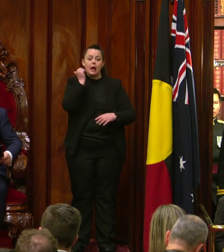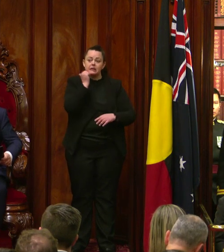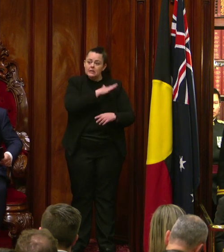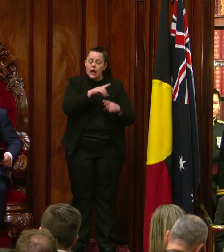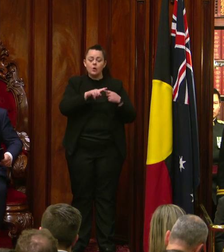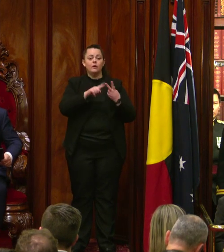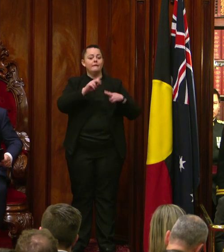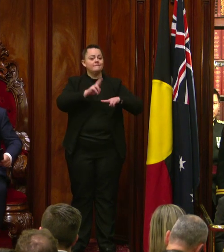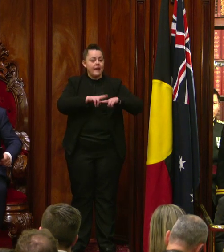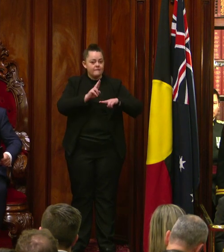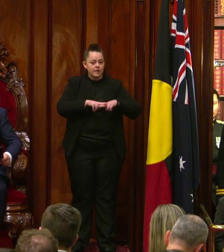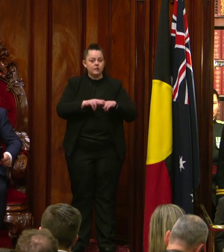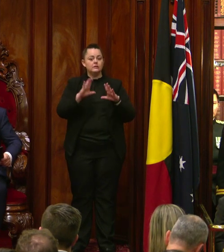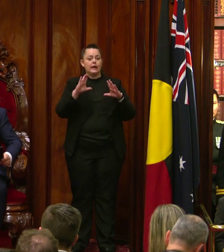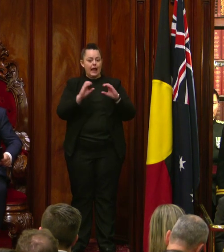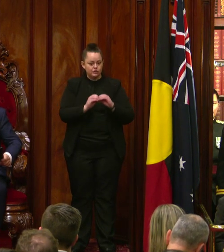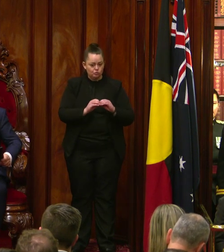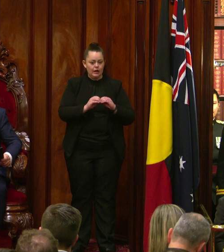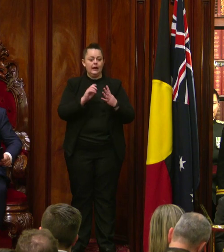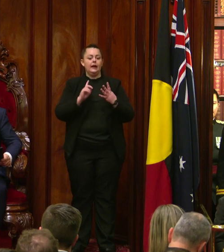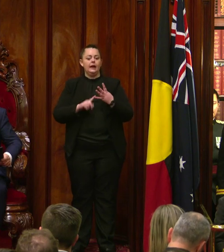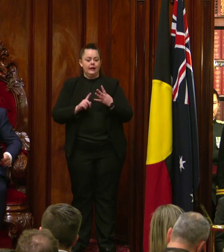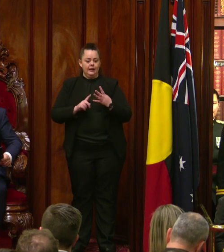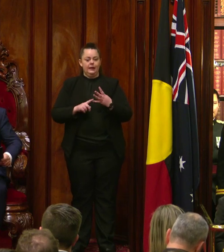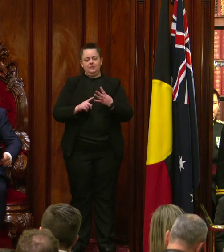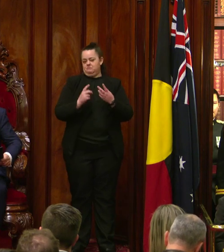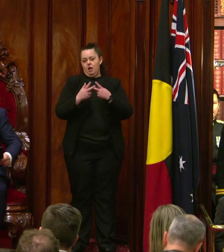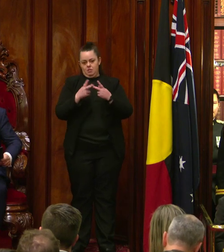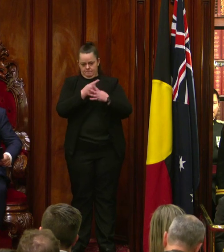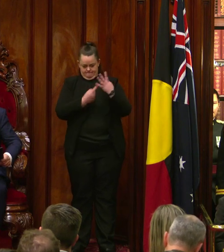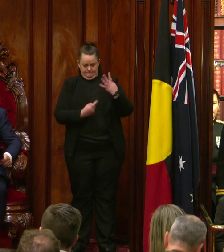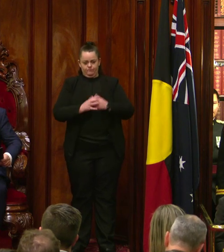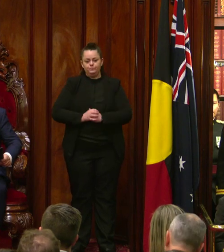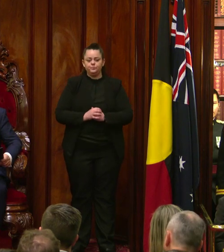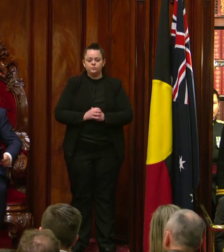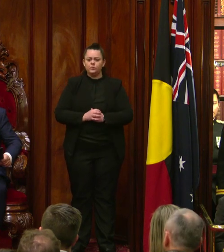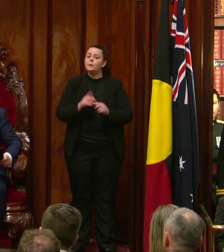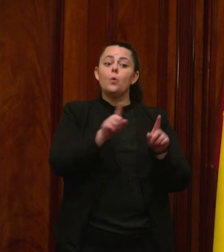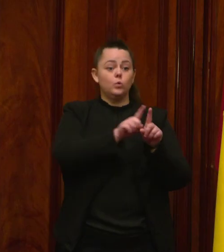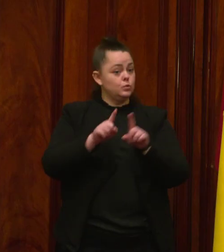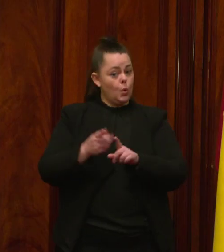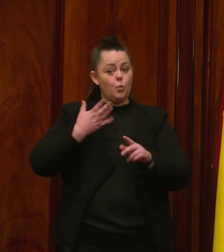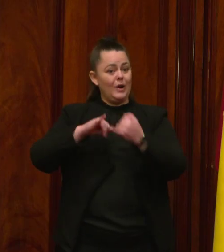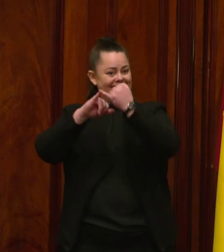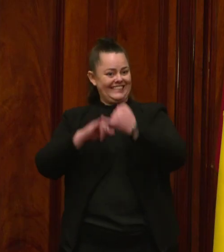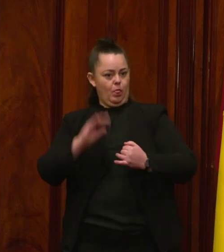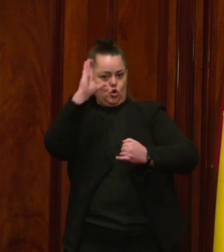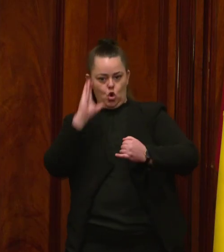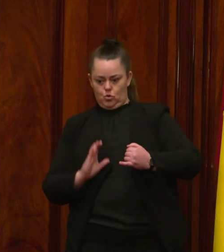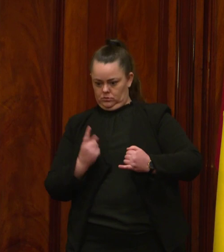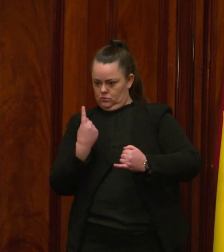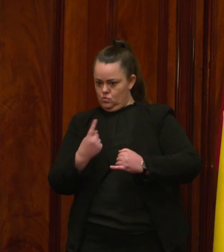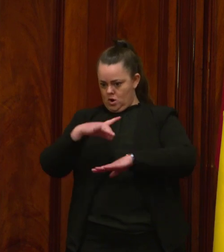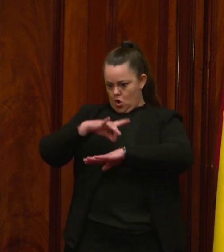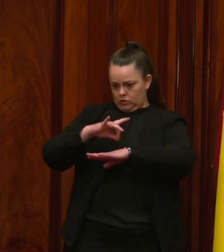a new Urabadala hospital will be open to service our growing South Coast community. The government is